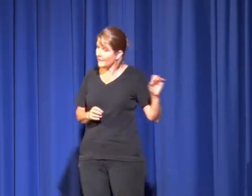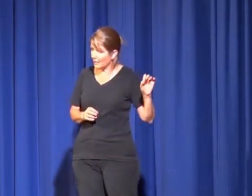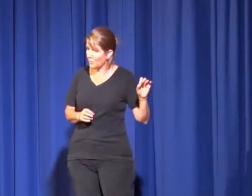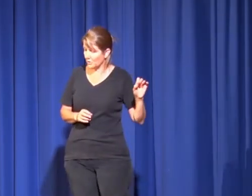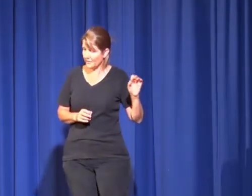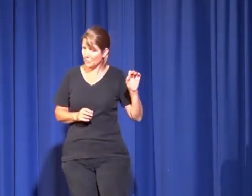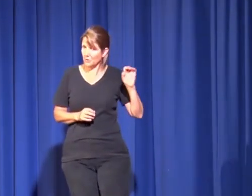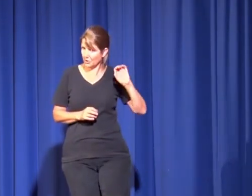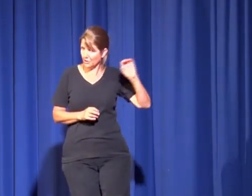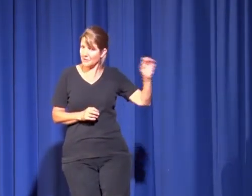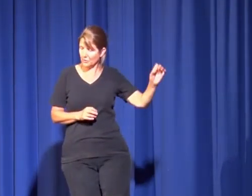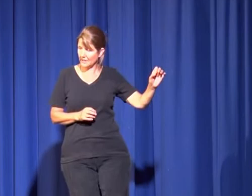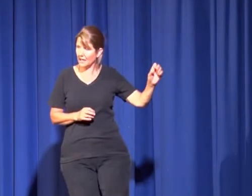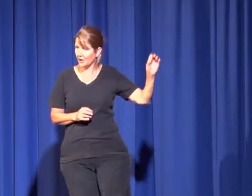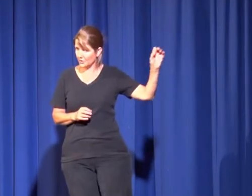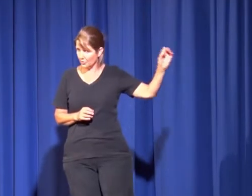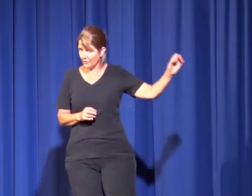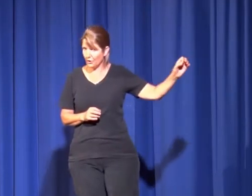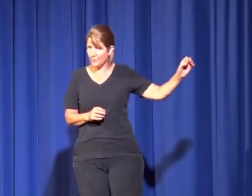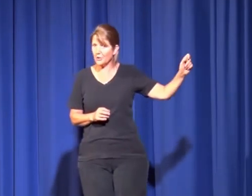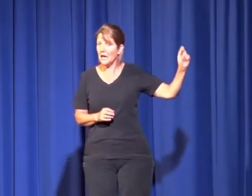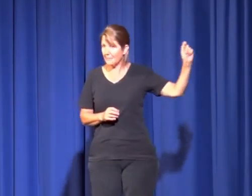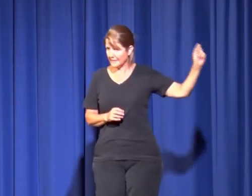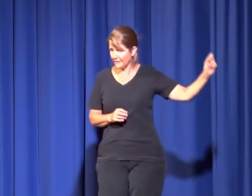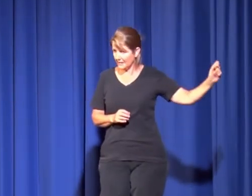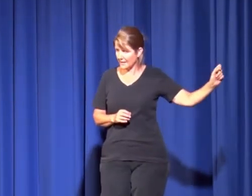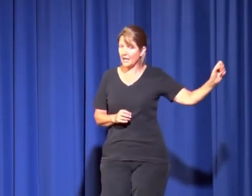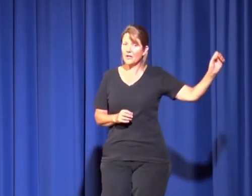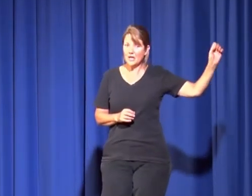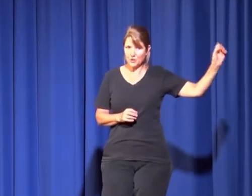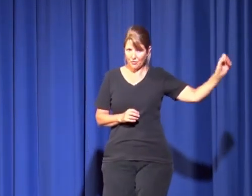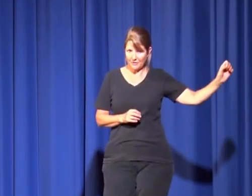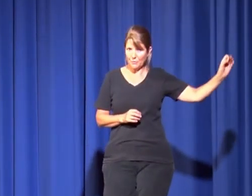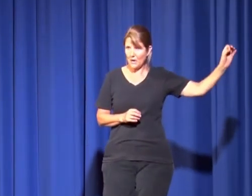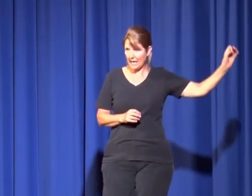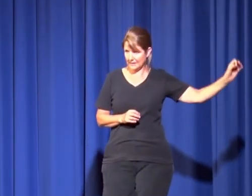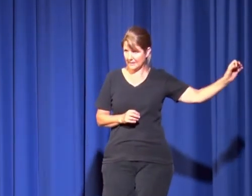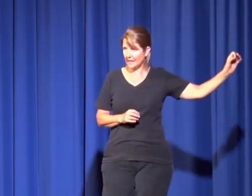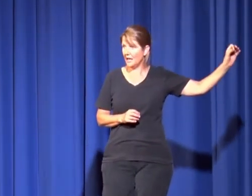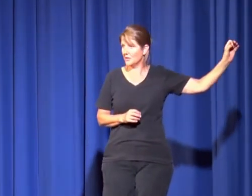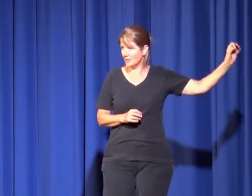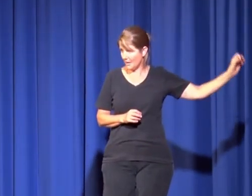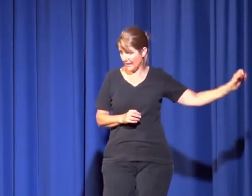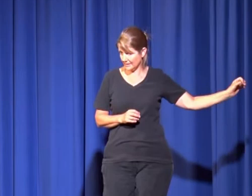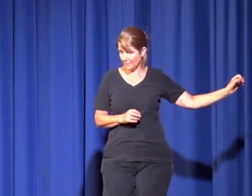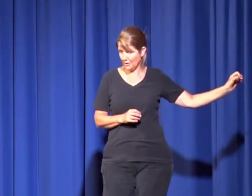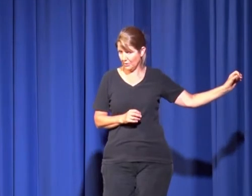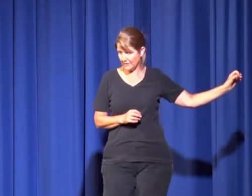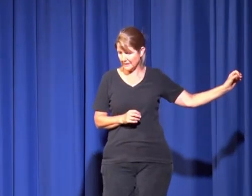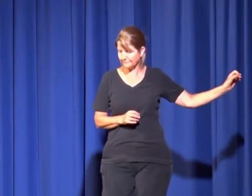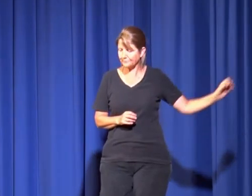and then they walked. So they walked across Faulkner, across North Coburg, Haskell our South, Strathmore, Essendon, to my house in New York, on Essendon.